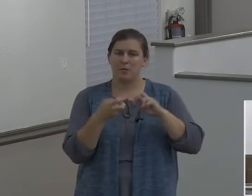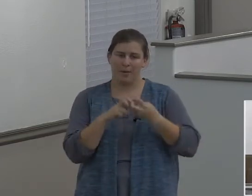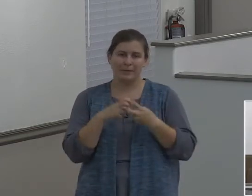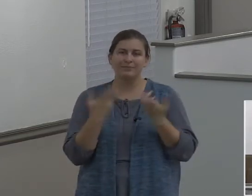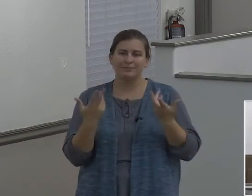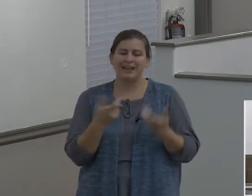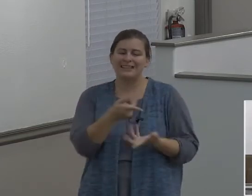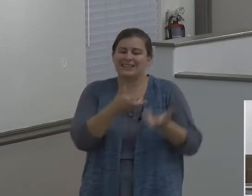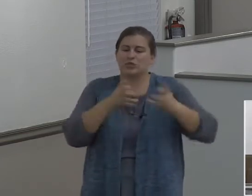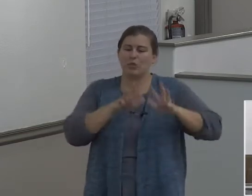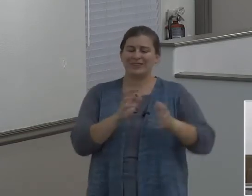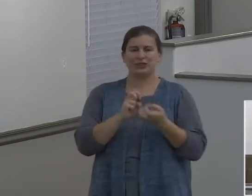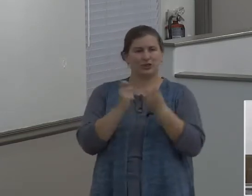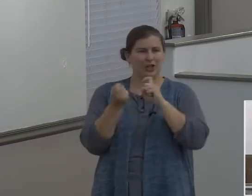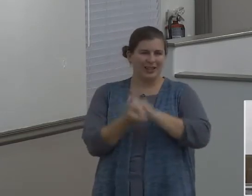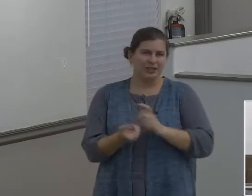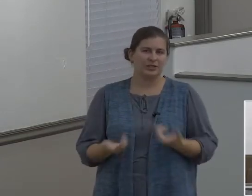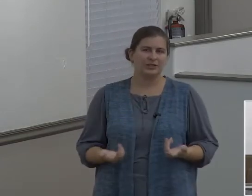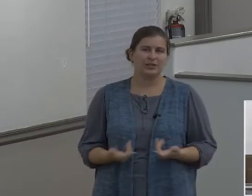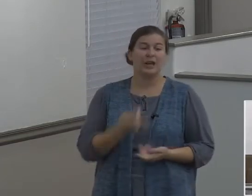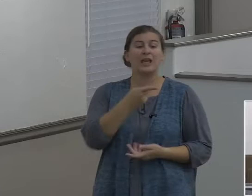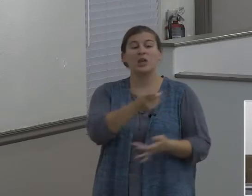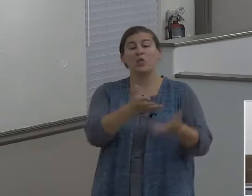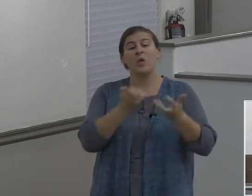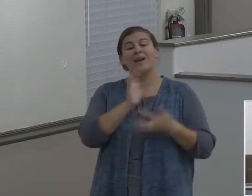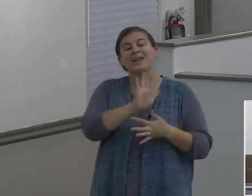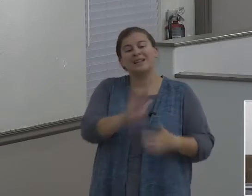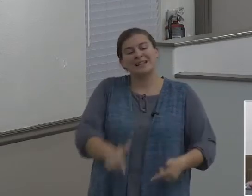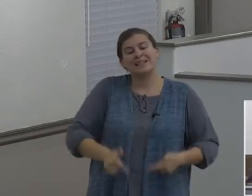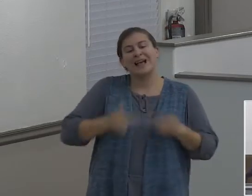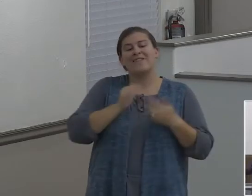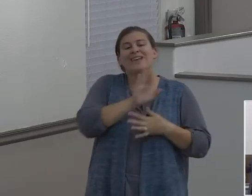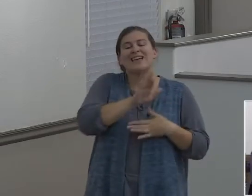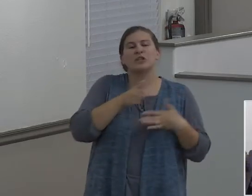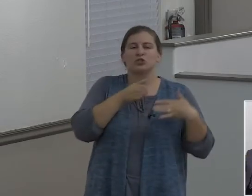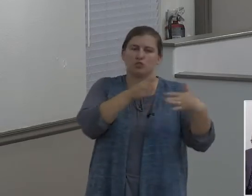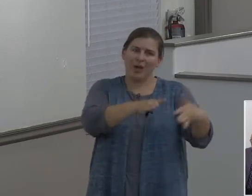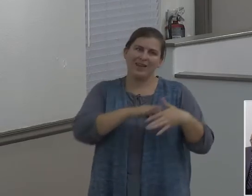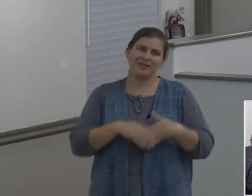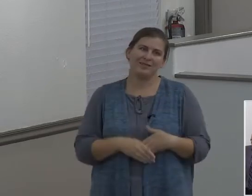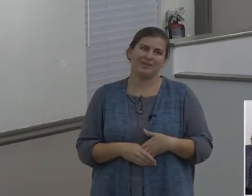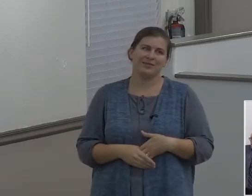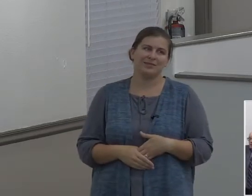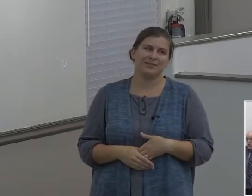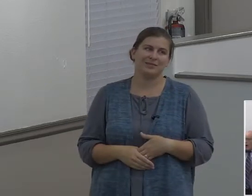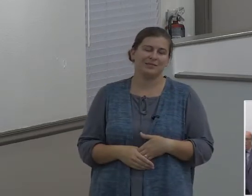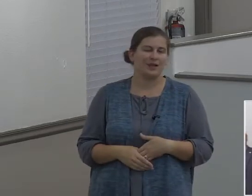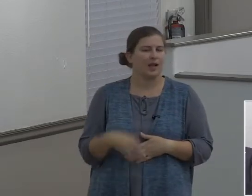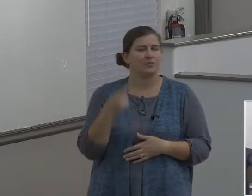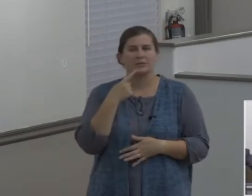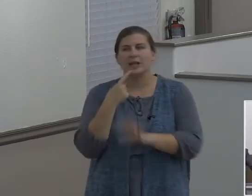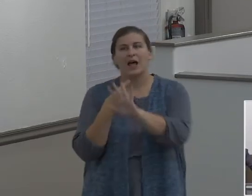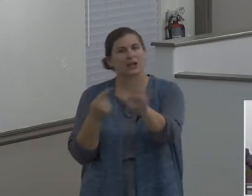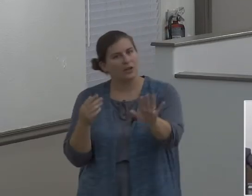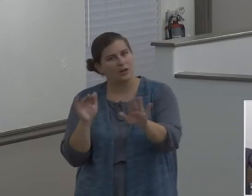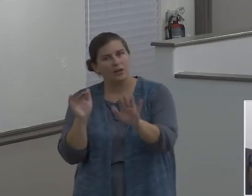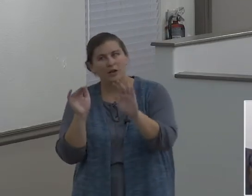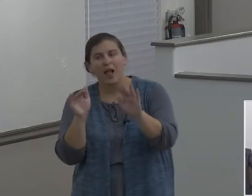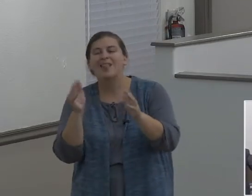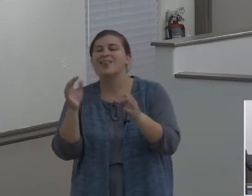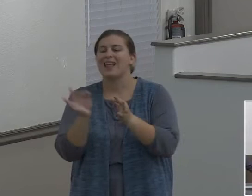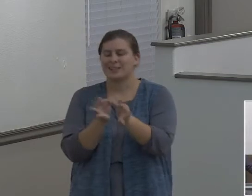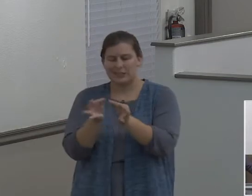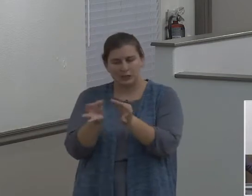He wanted his life his way. And folks, doesn't that, I'm telling you, that's describing modern American